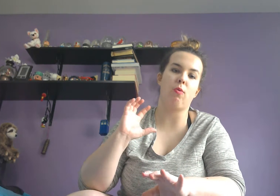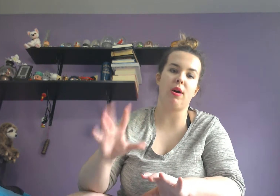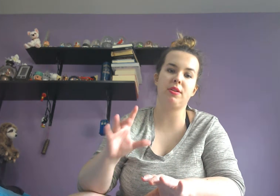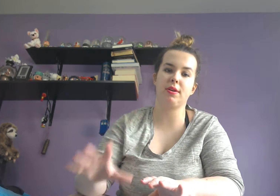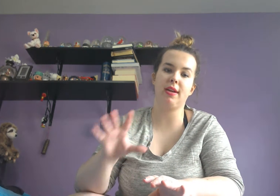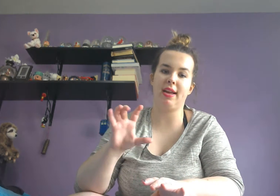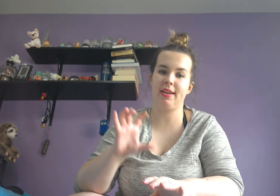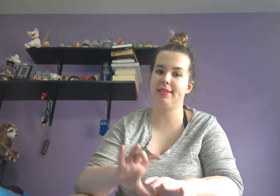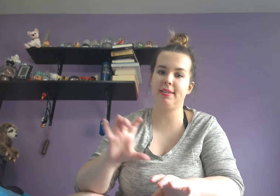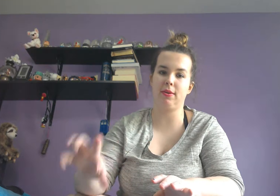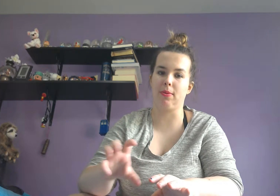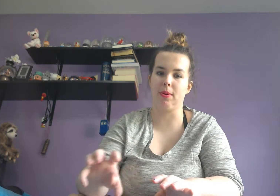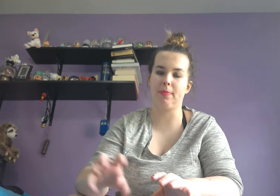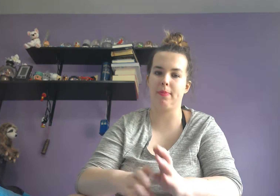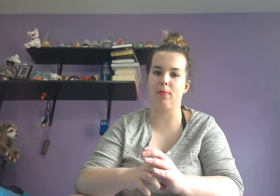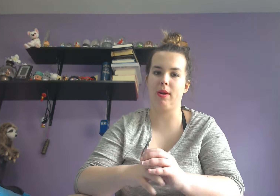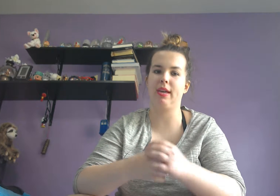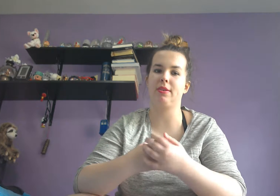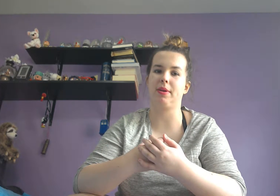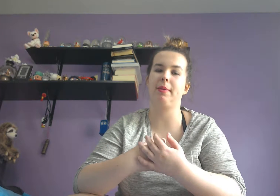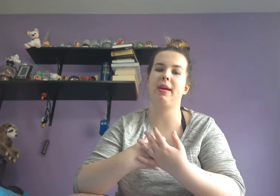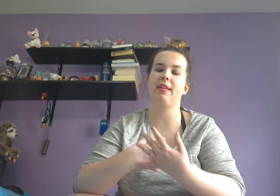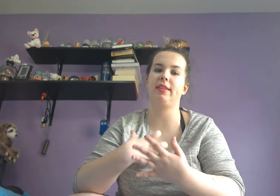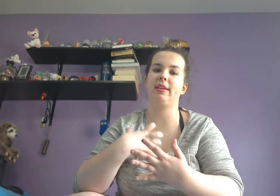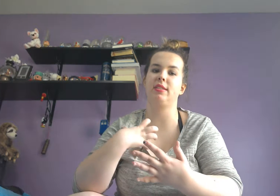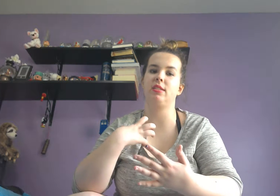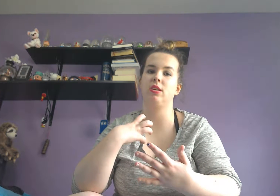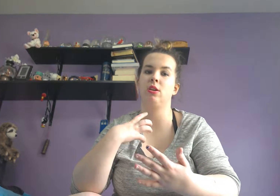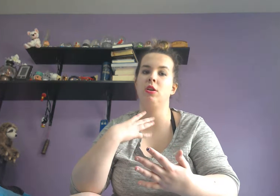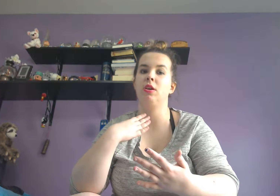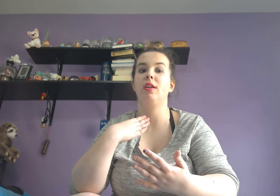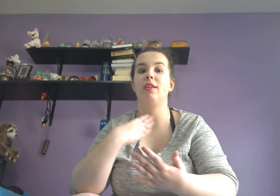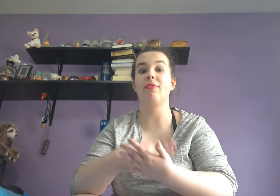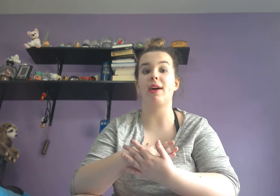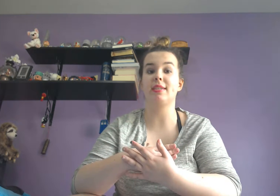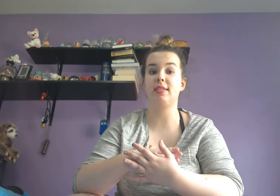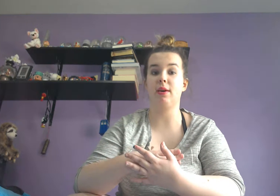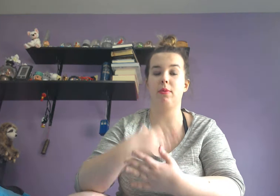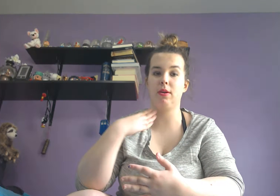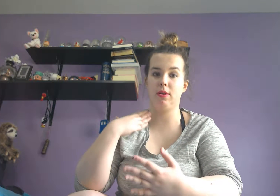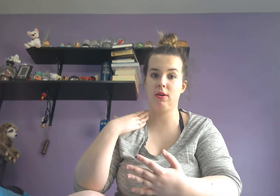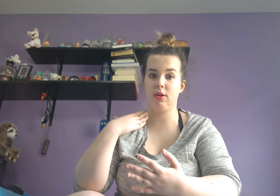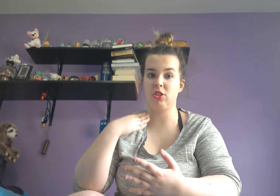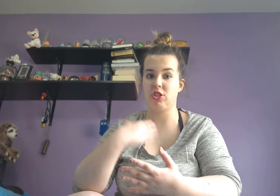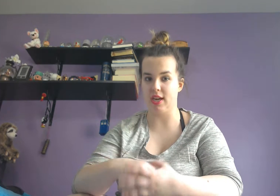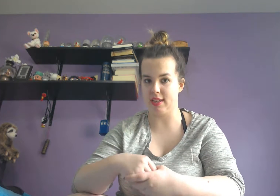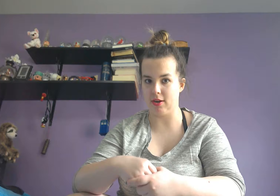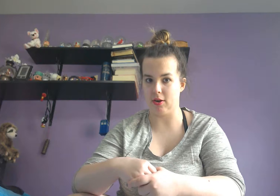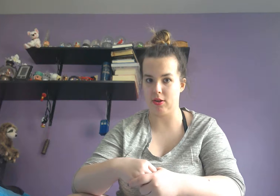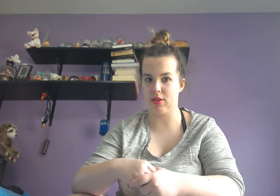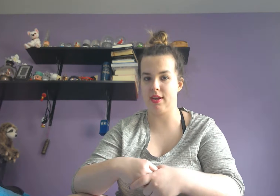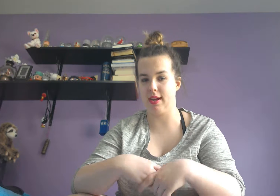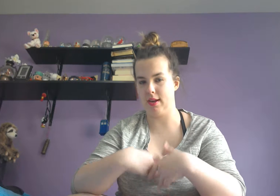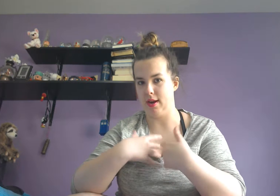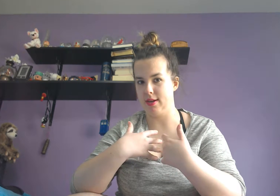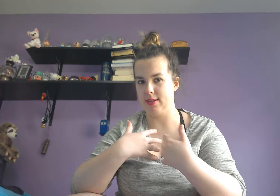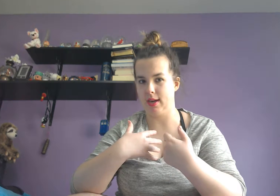Walter and his little group working on trying to make, like, this device that would shake the earth and cause, like,